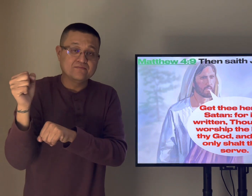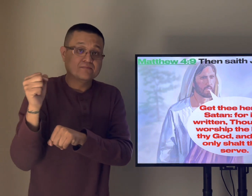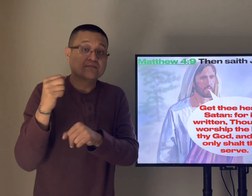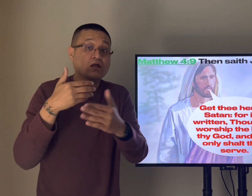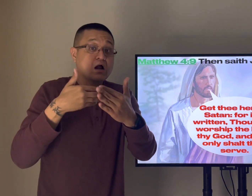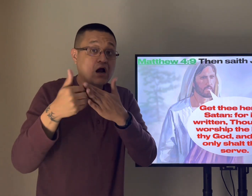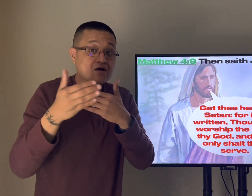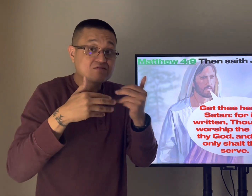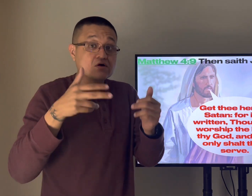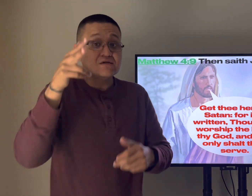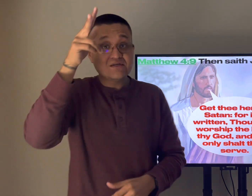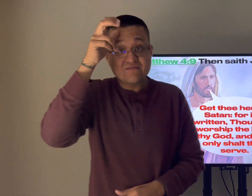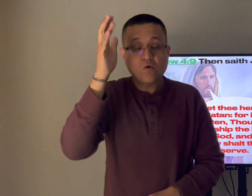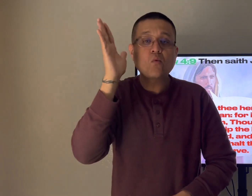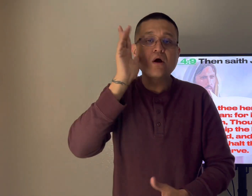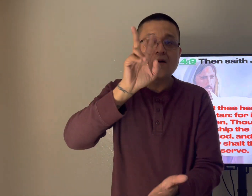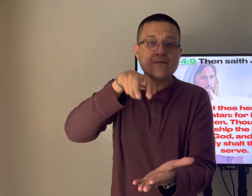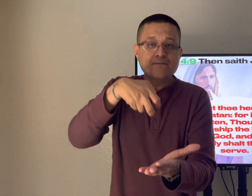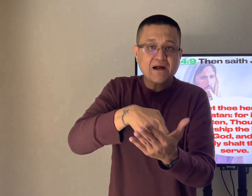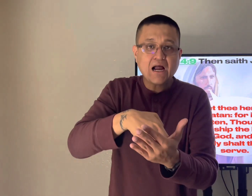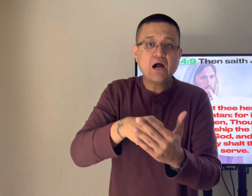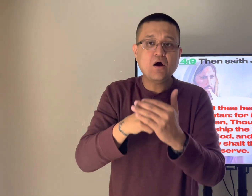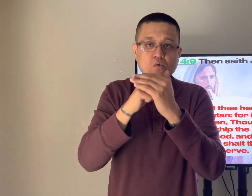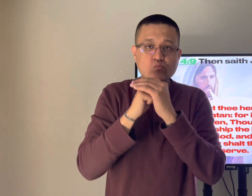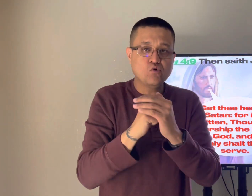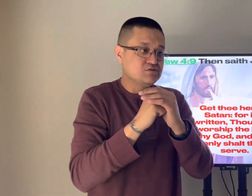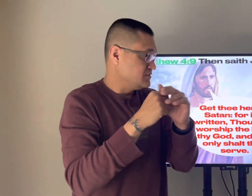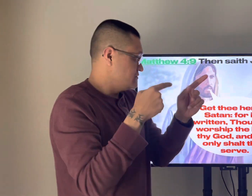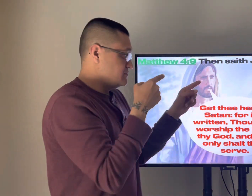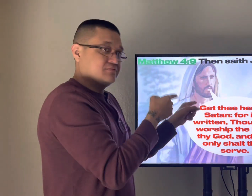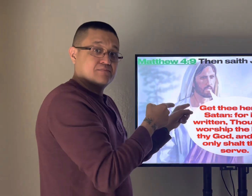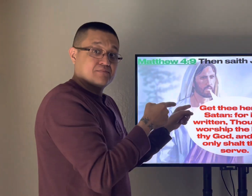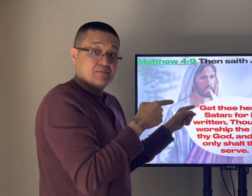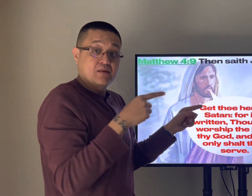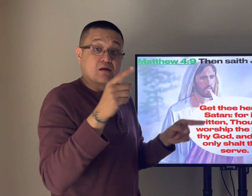and when jesus says you must leave you must worship me